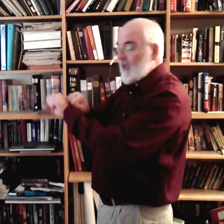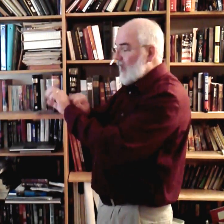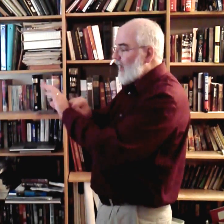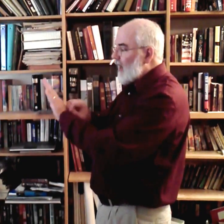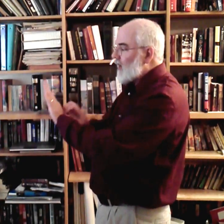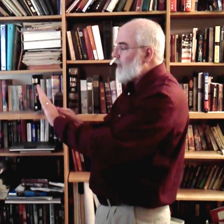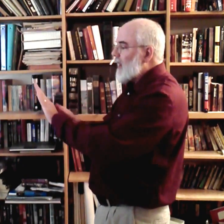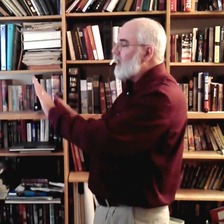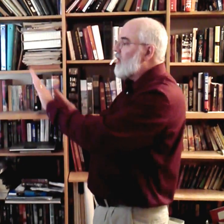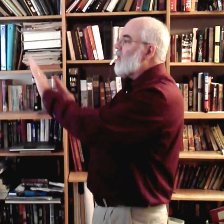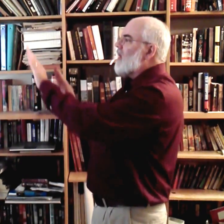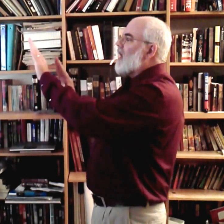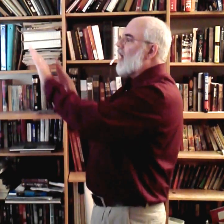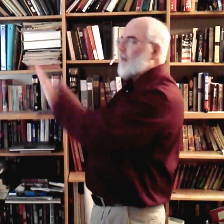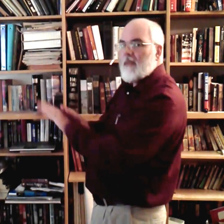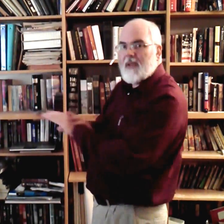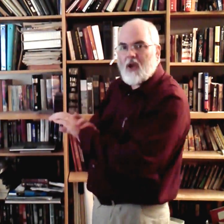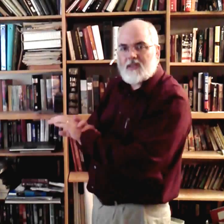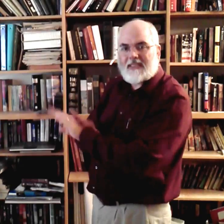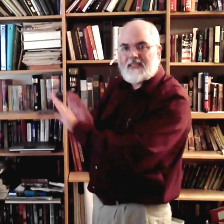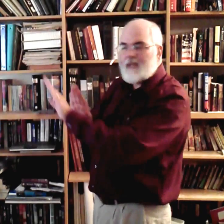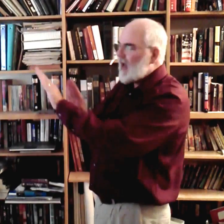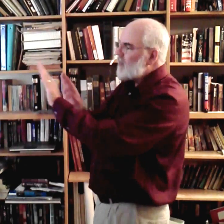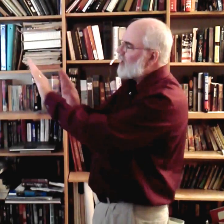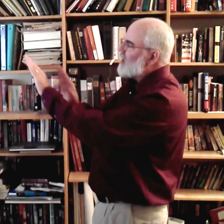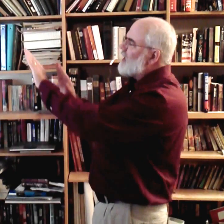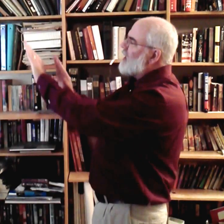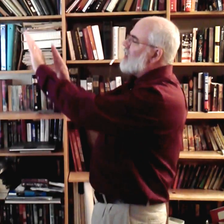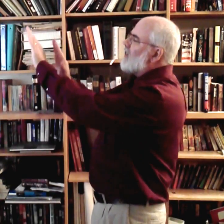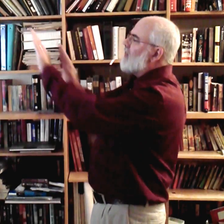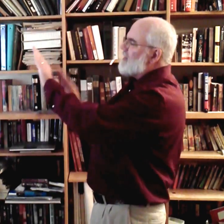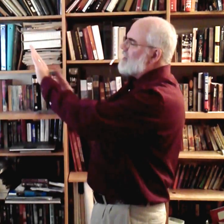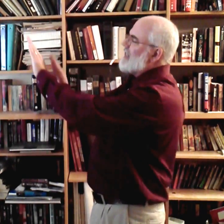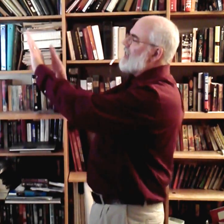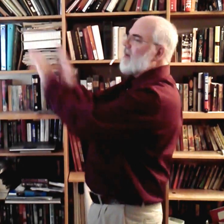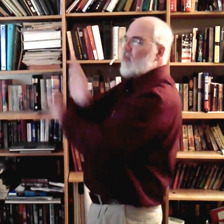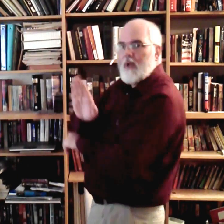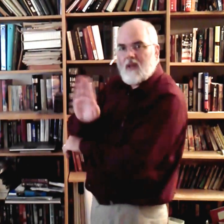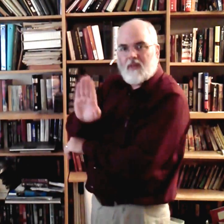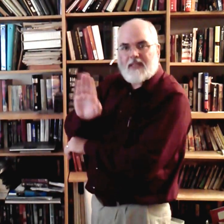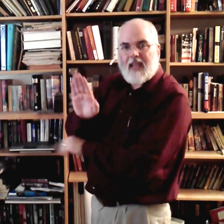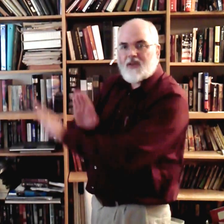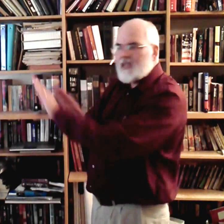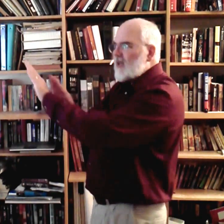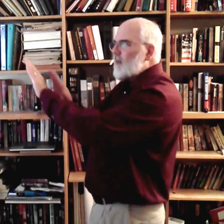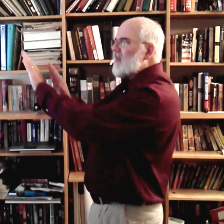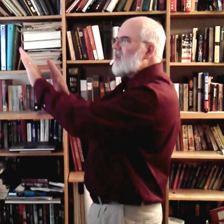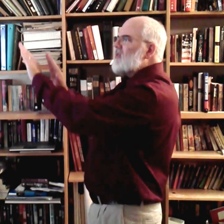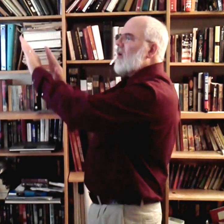And I'm going to make it go up. And because it's steep, I'm going to wiggle this hand just a little bit to show,